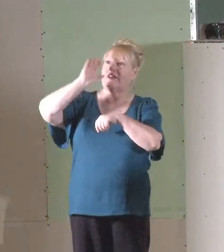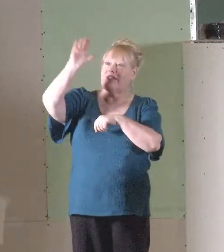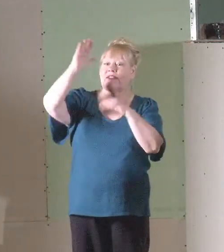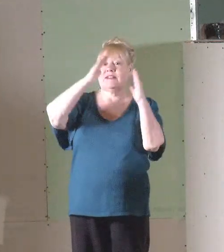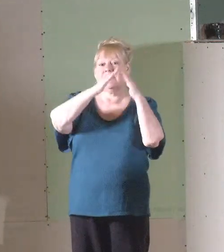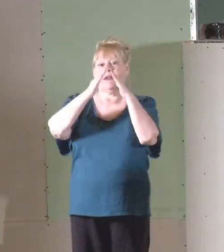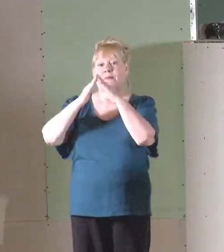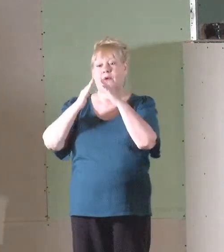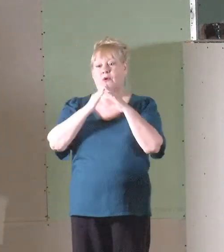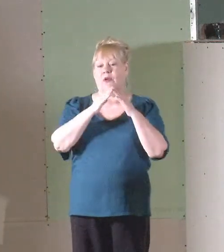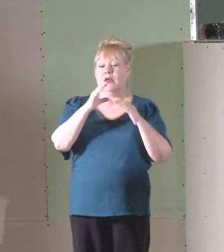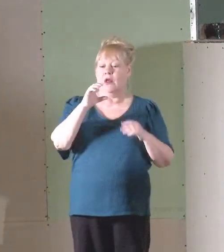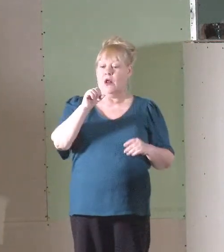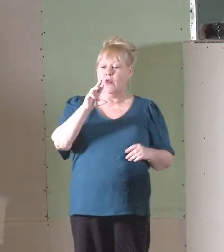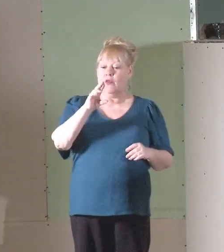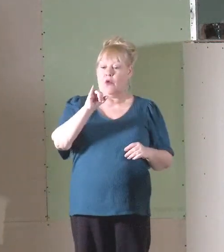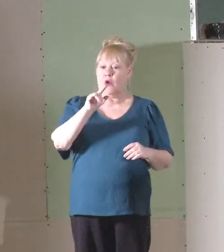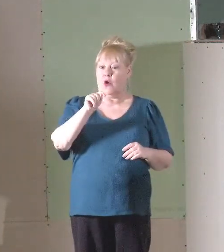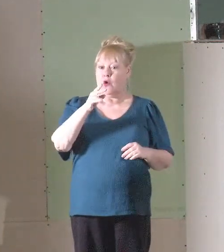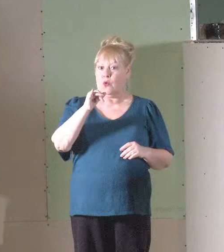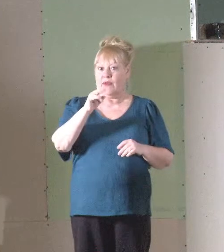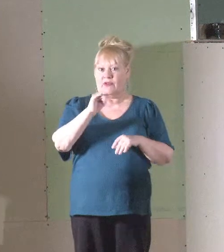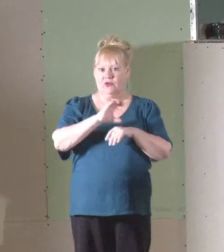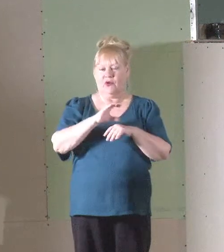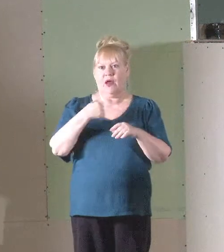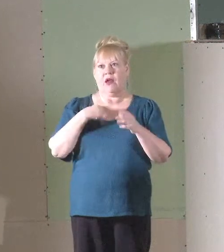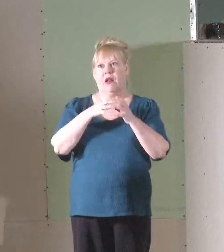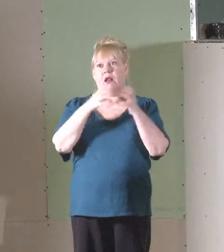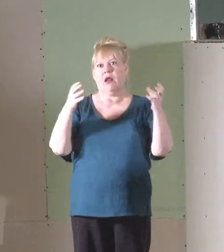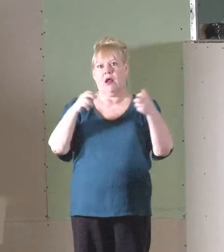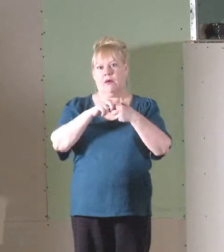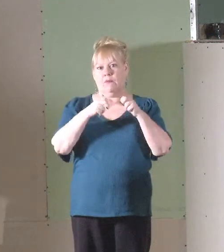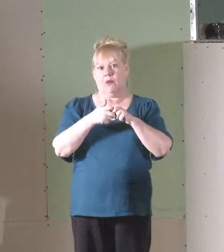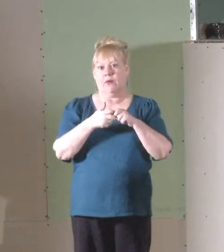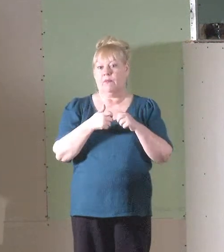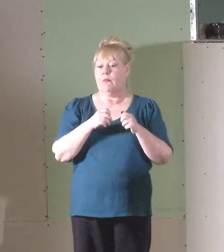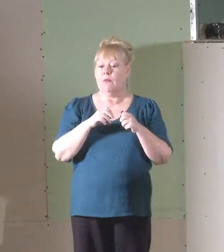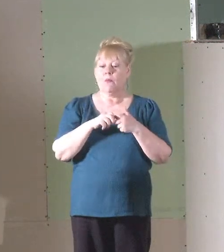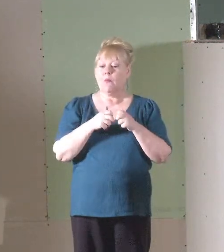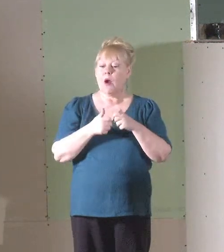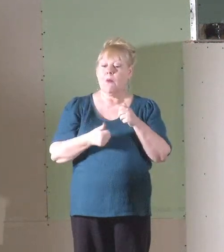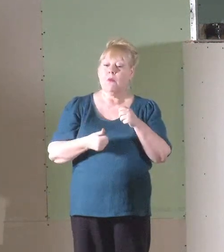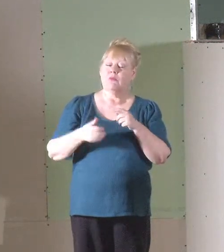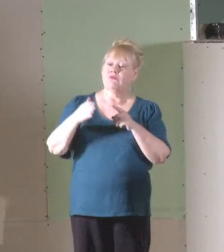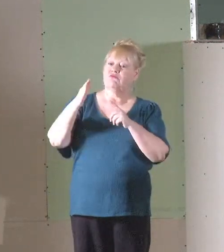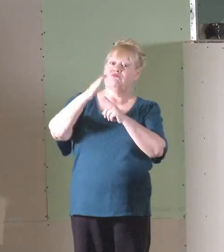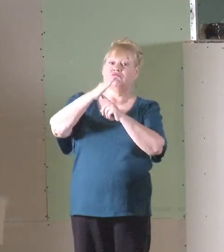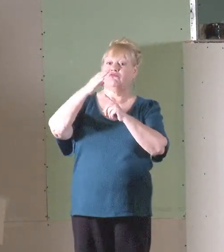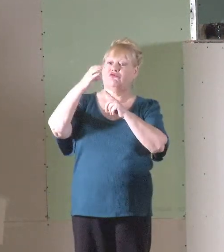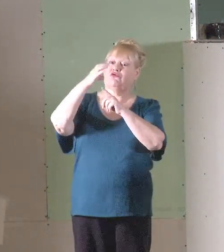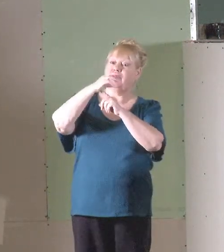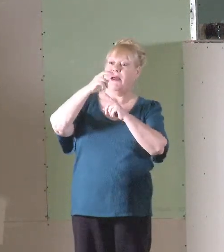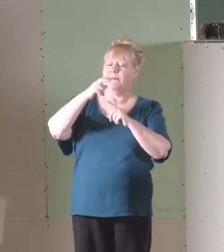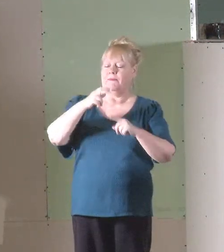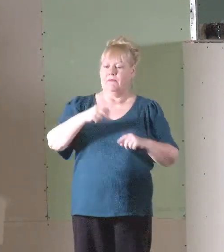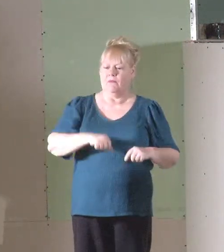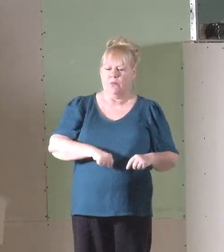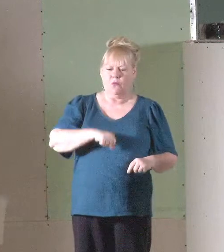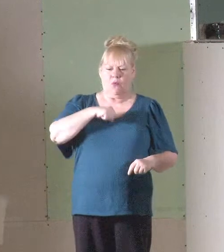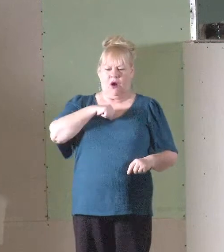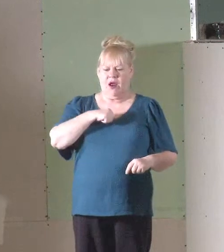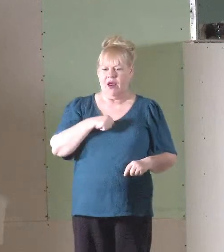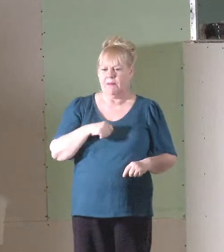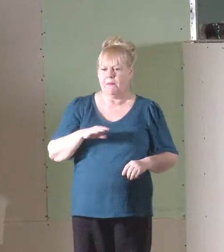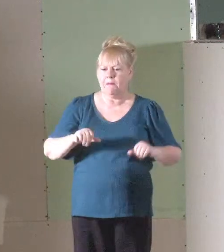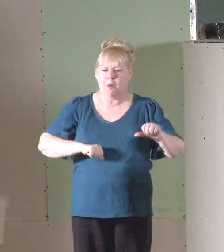The Corinthian church had a lot of problems. One of them was pride, boasting, arrogance, jealousy,